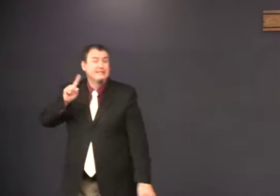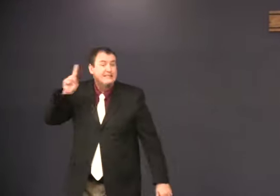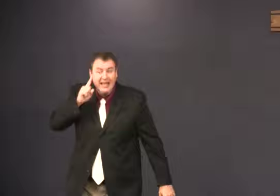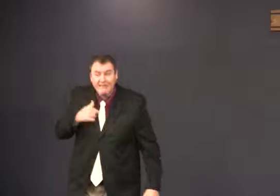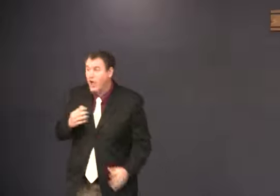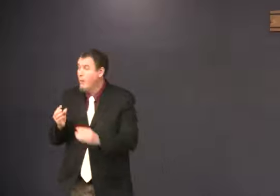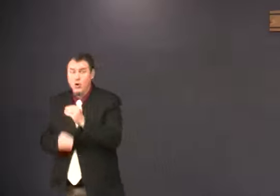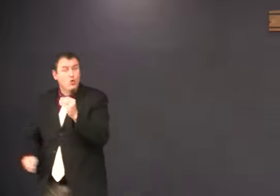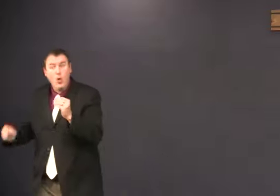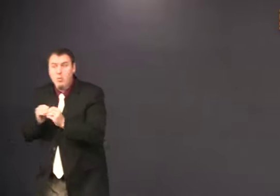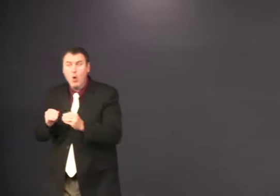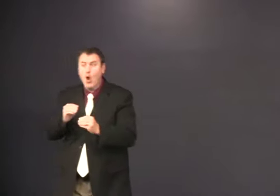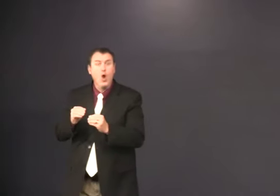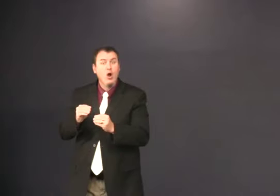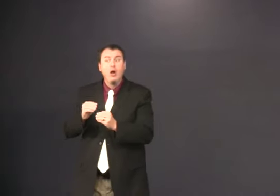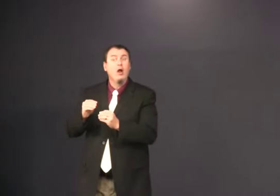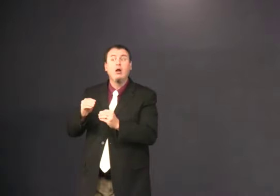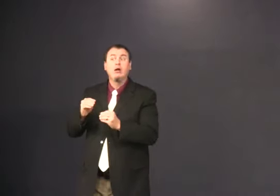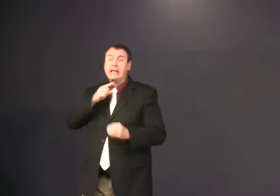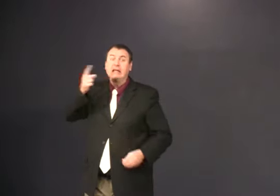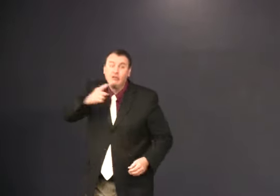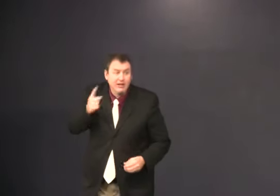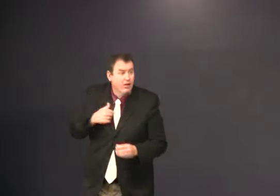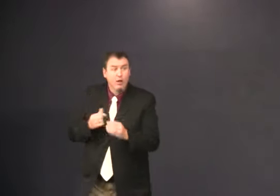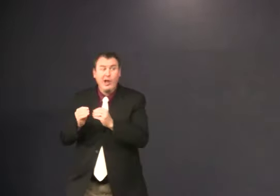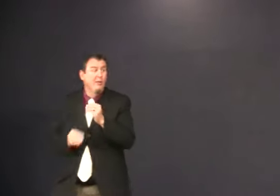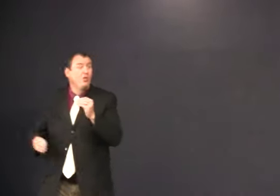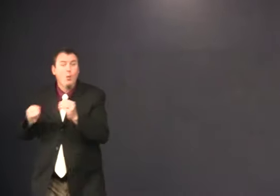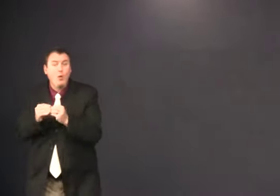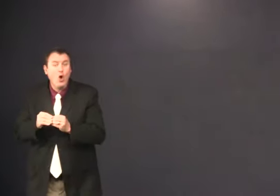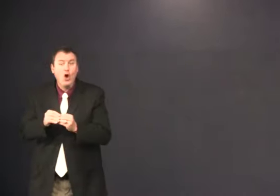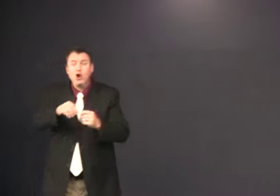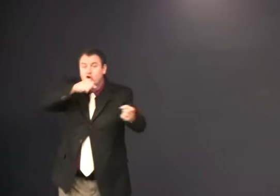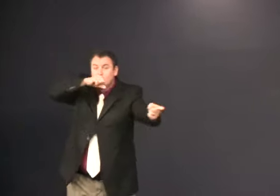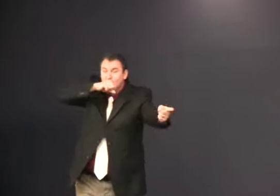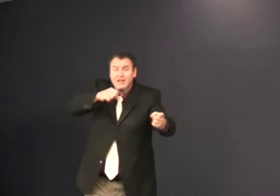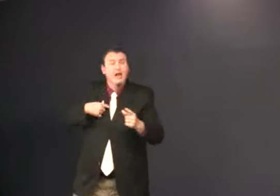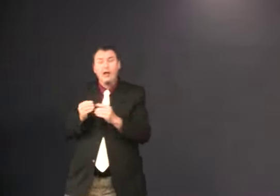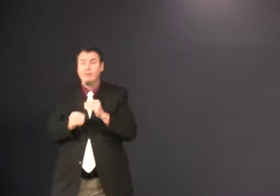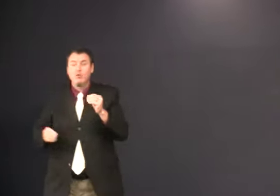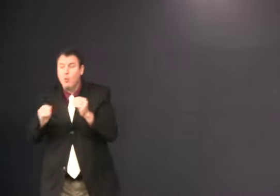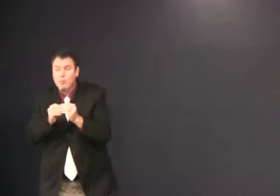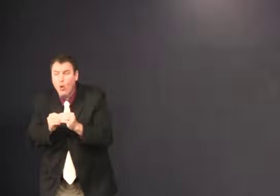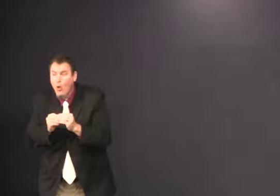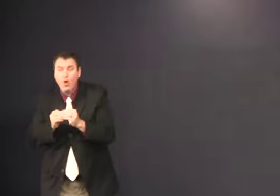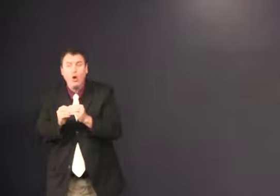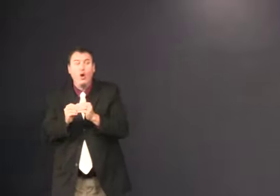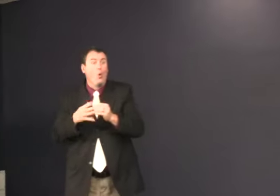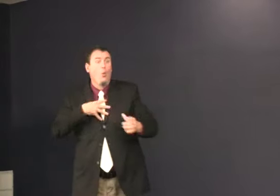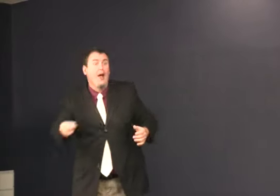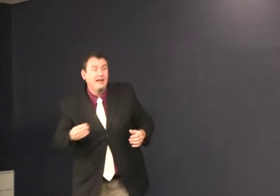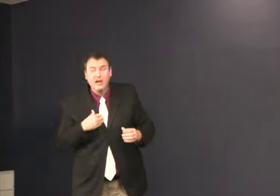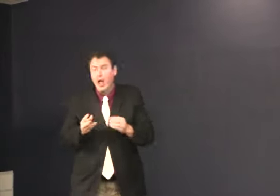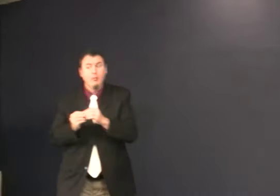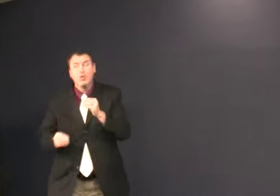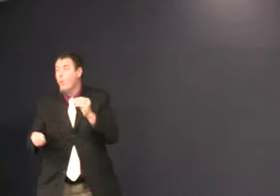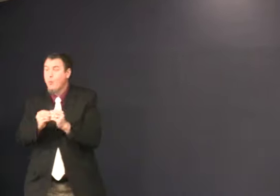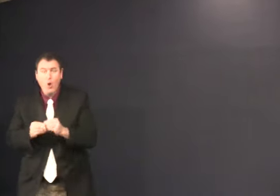of deaf, of hearing, of Chinese, of